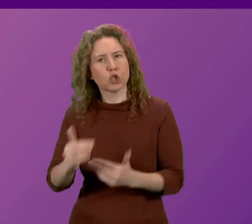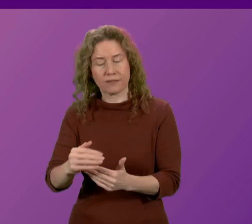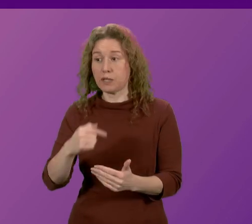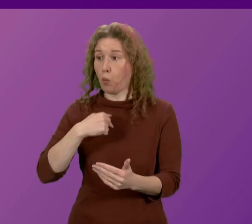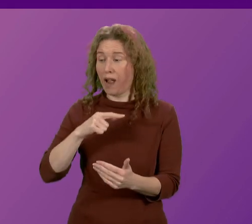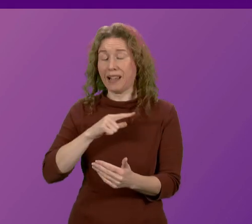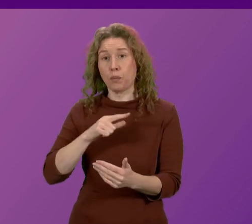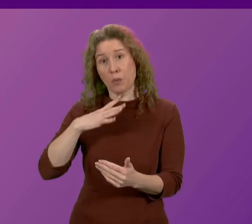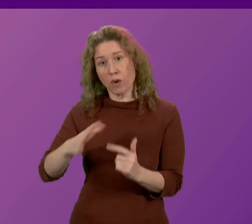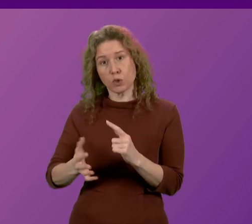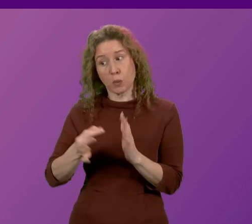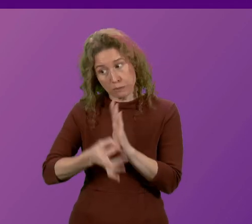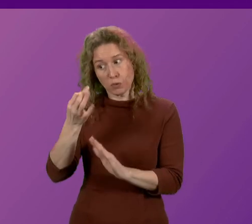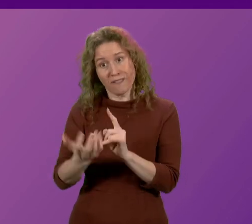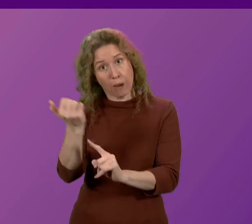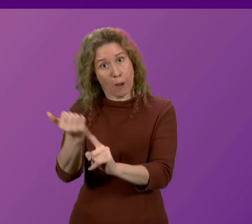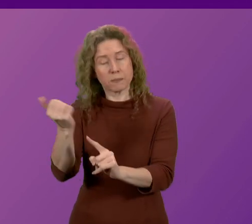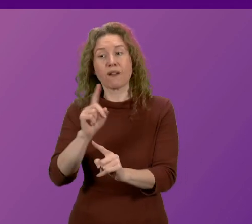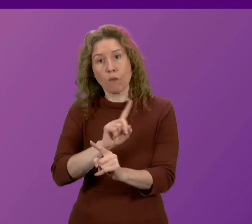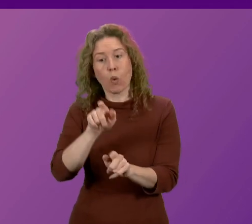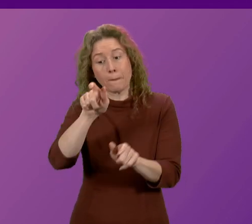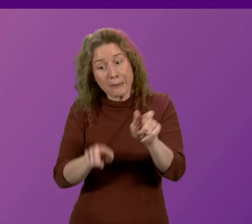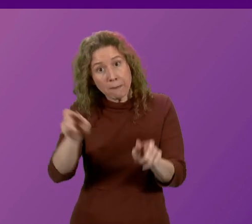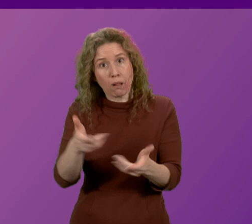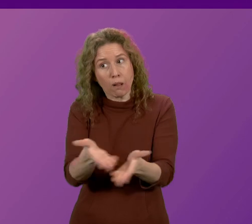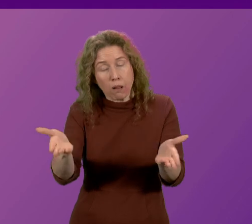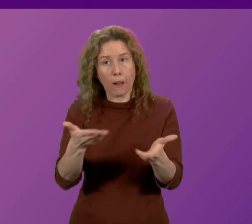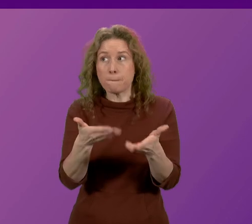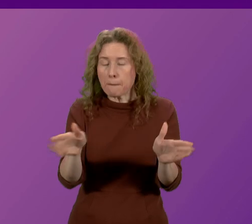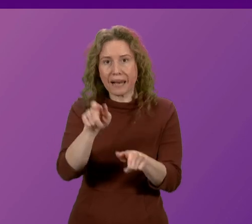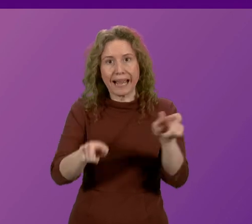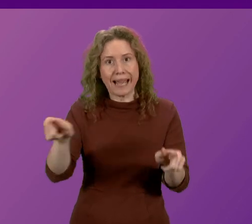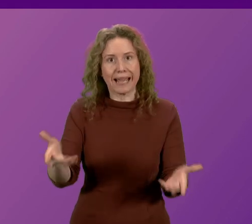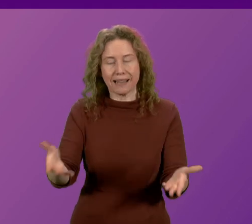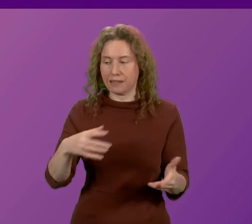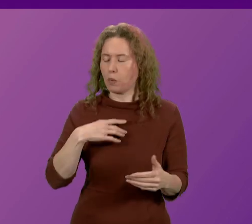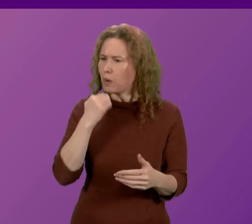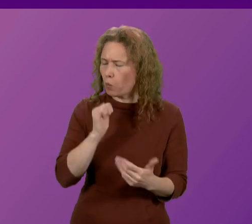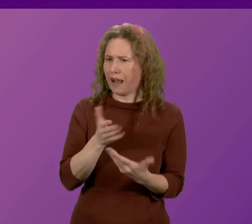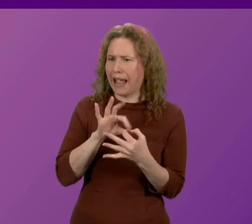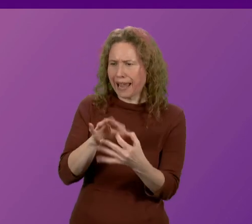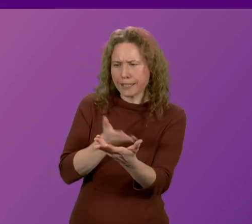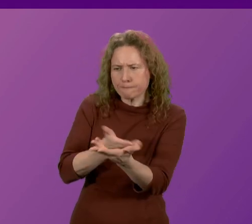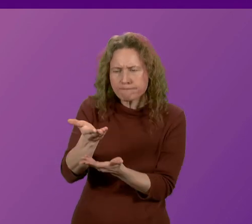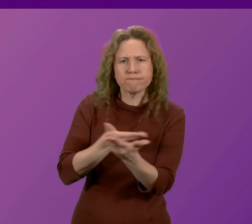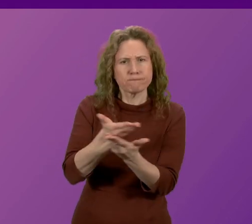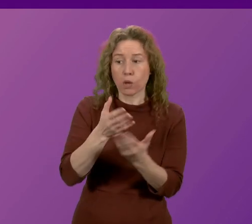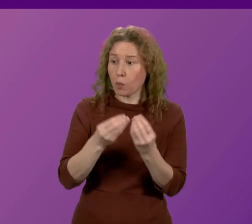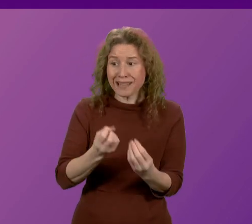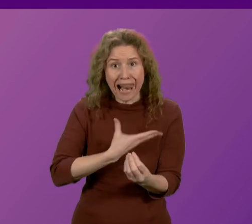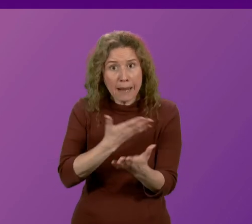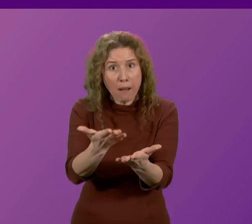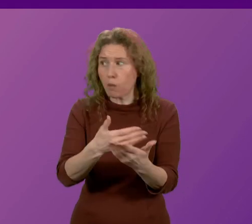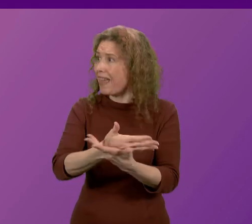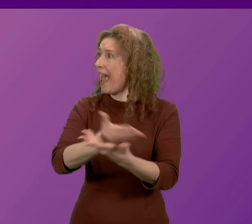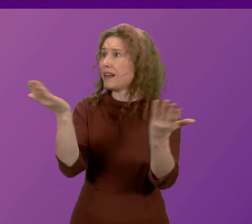we want to improve outcomes for members of the public. We are committed to doing exactly that. And we will engage constructively with the Labour Party